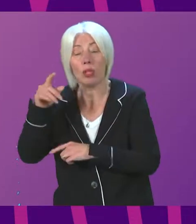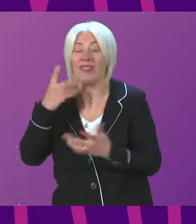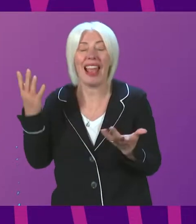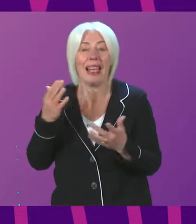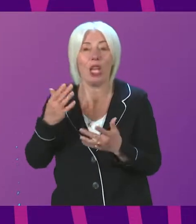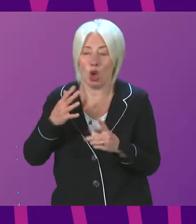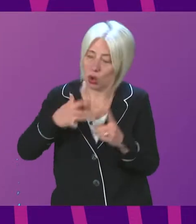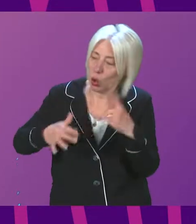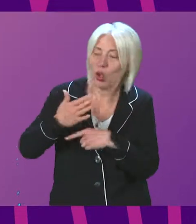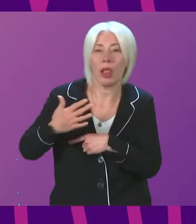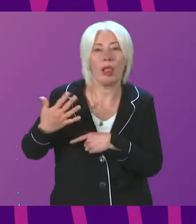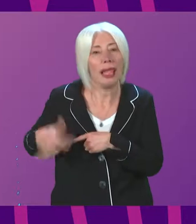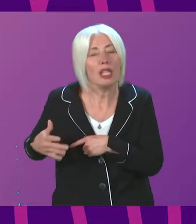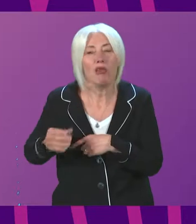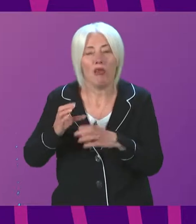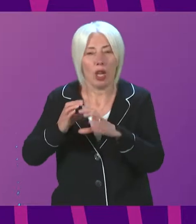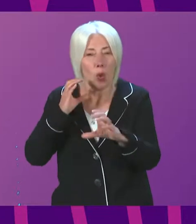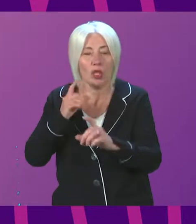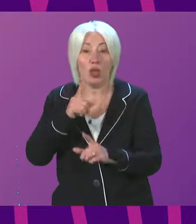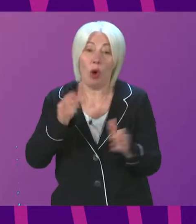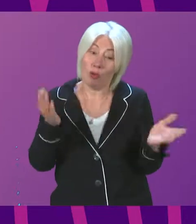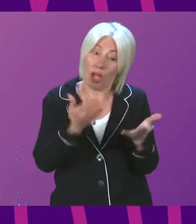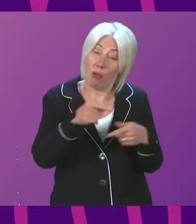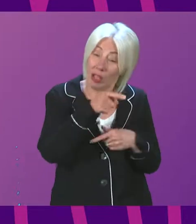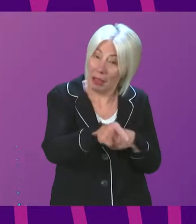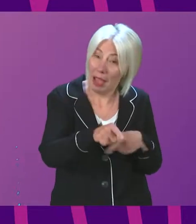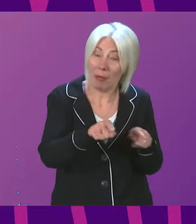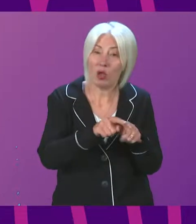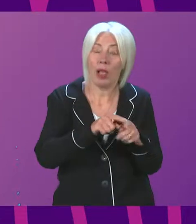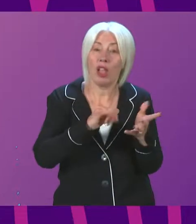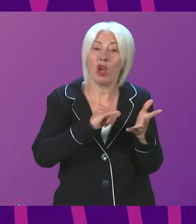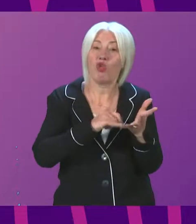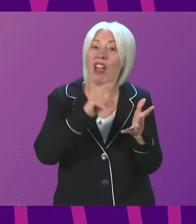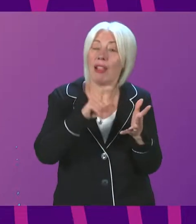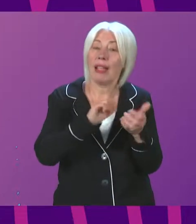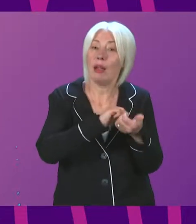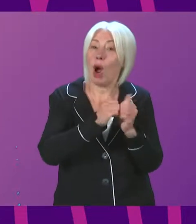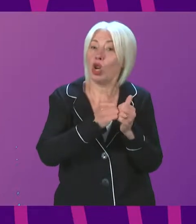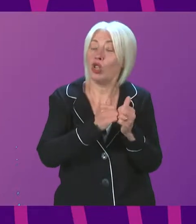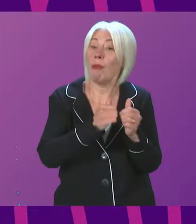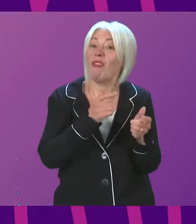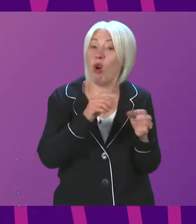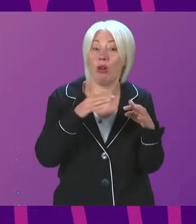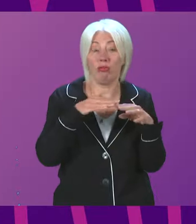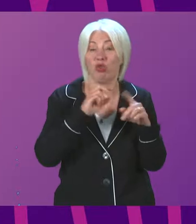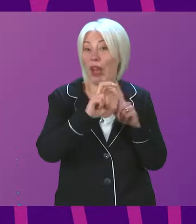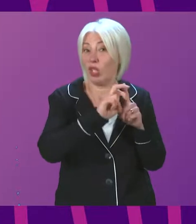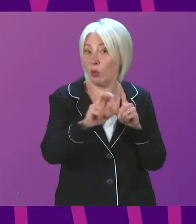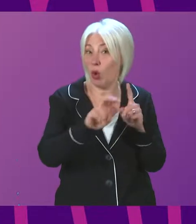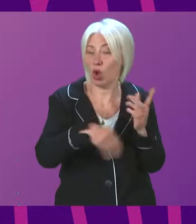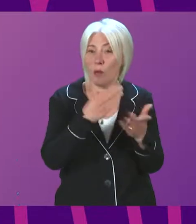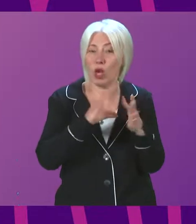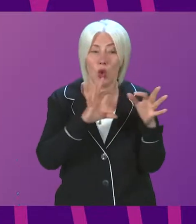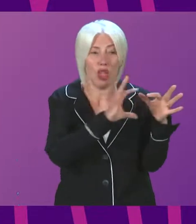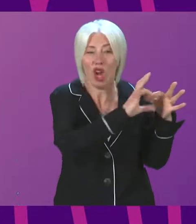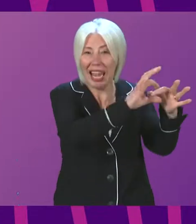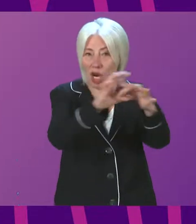bus services. So I would encourage Stagecoach and Strathclyde Partnership for Transport to work together to ensure that connectivity is protected